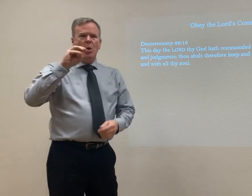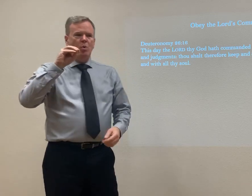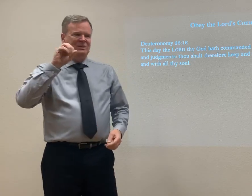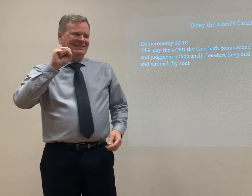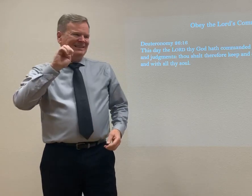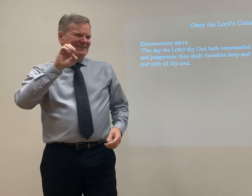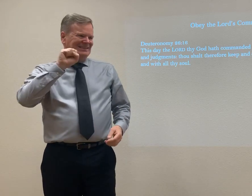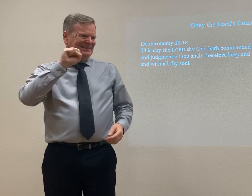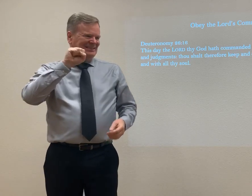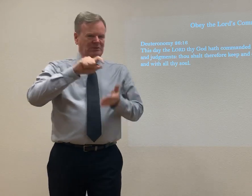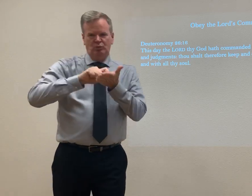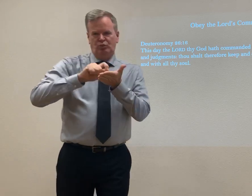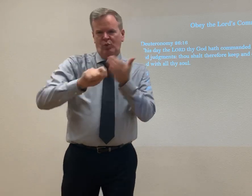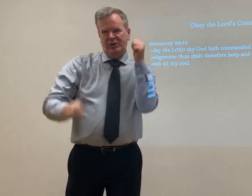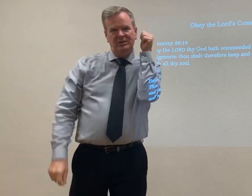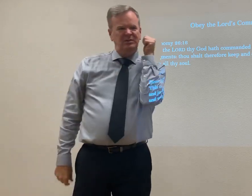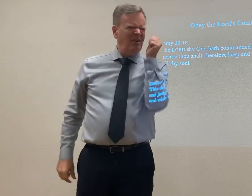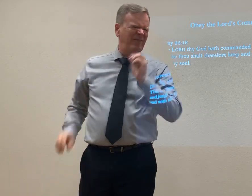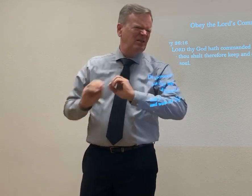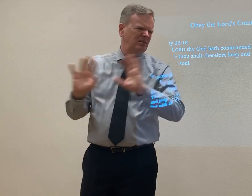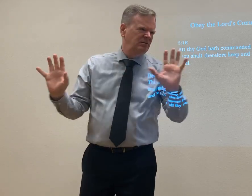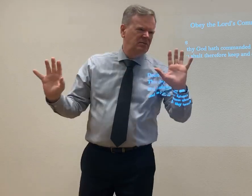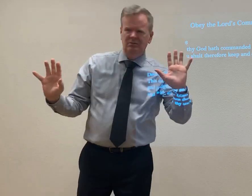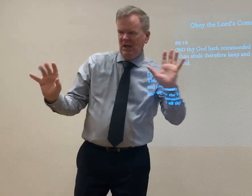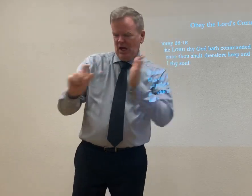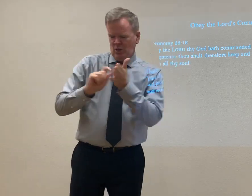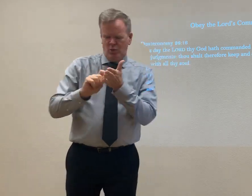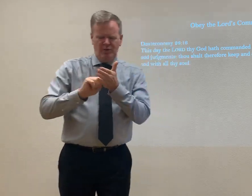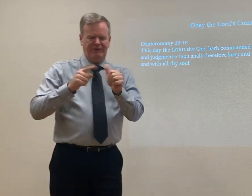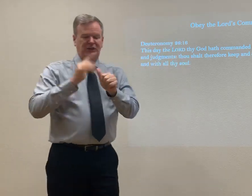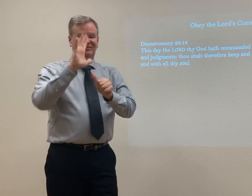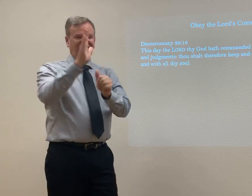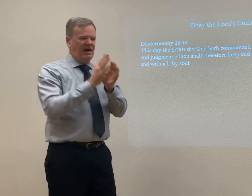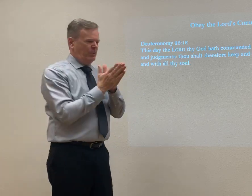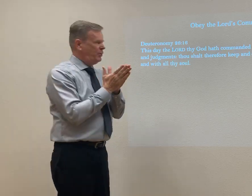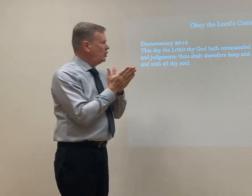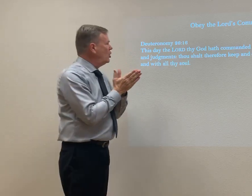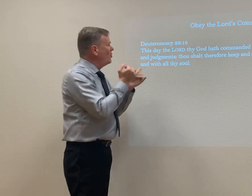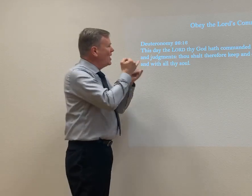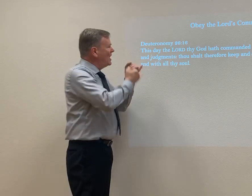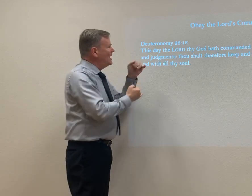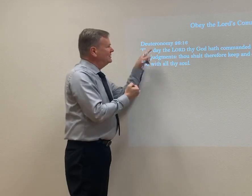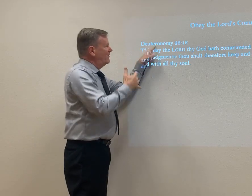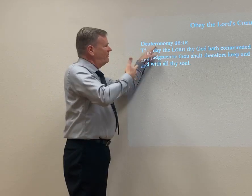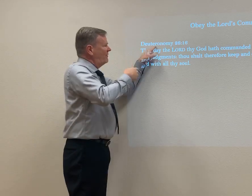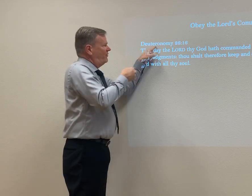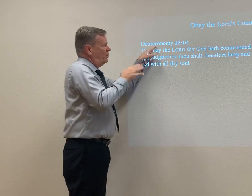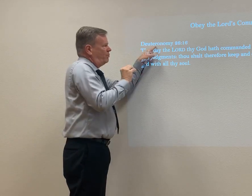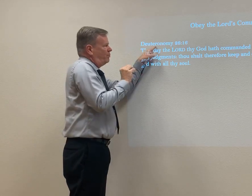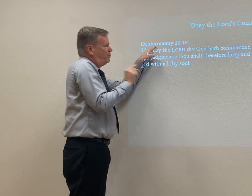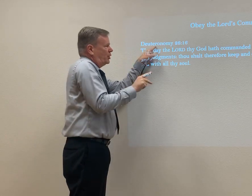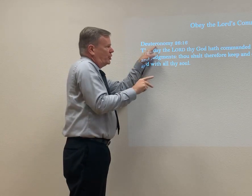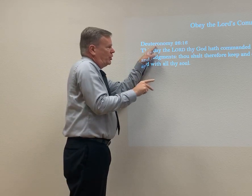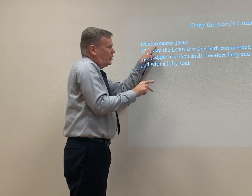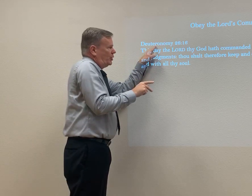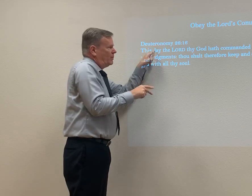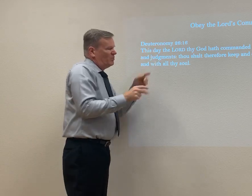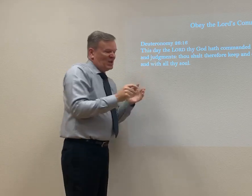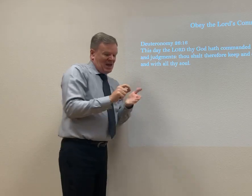Deuteronomy, this is Moses writing. He wrote the first five books of the Bible, Deuteronomy being one of the last